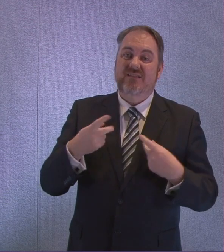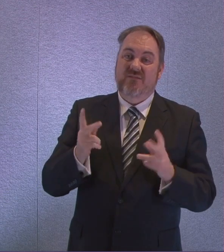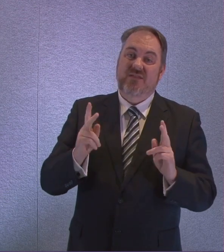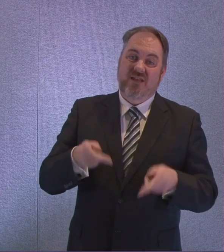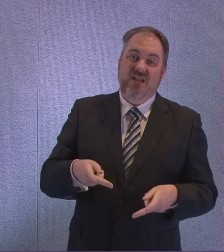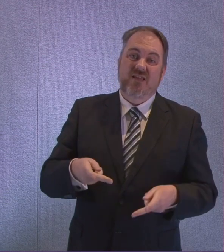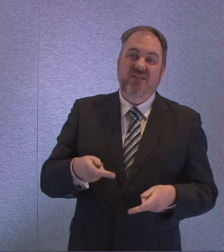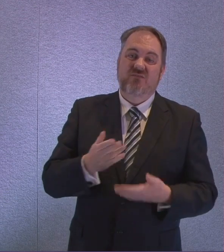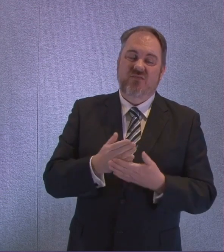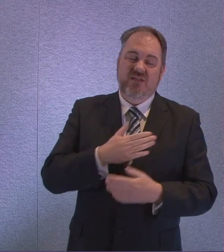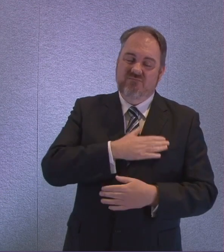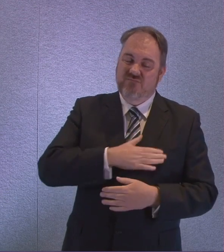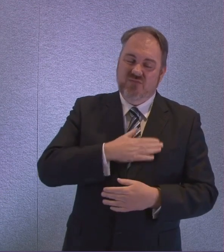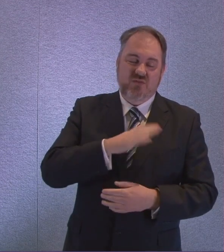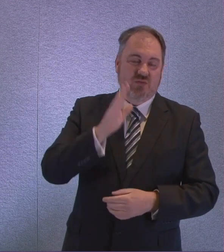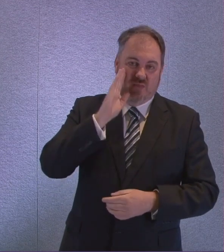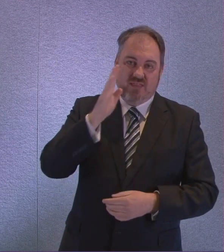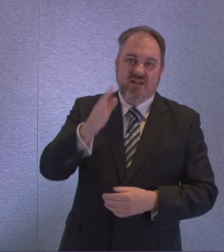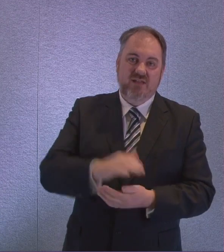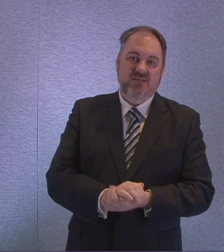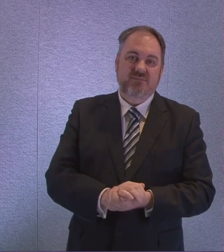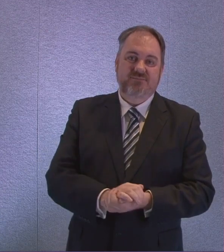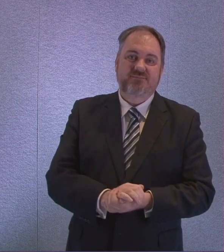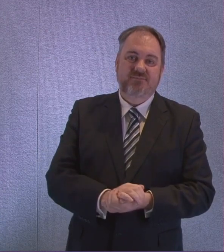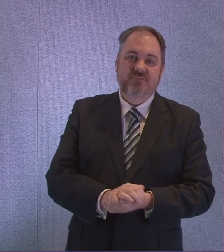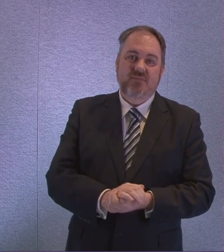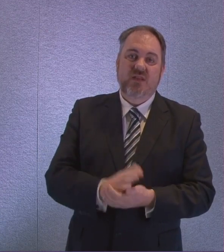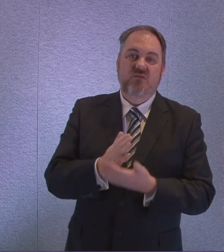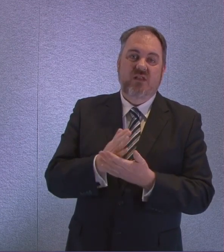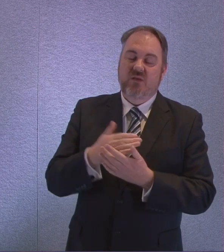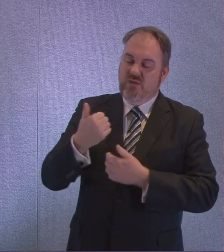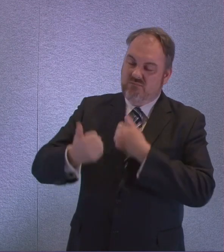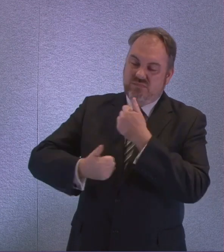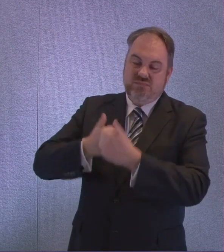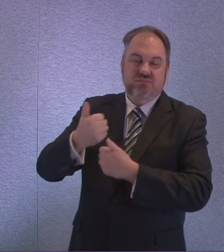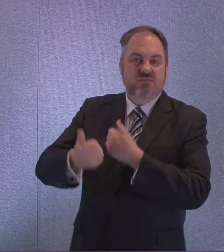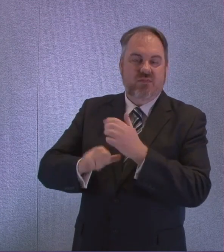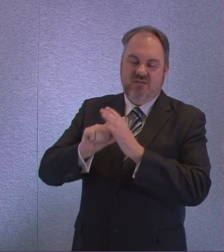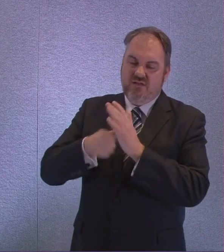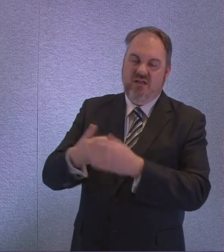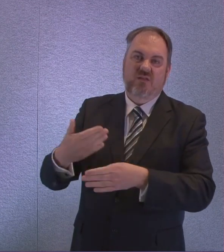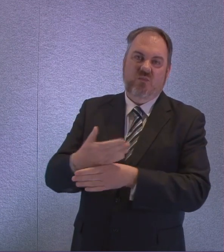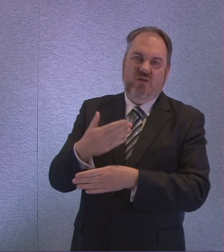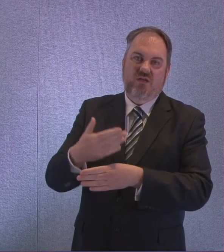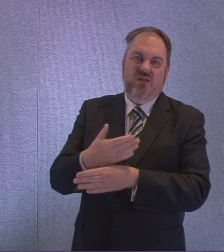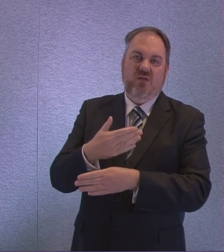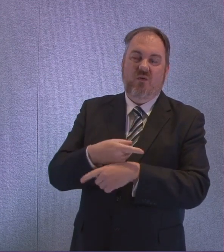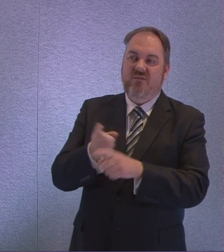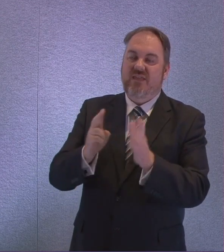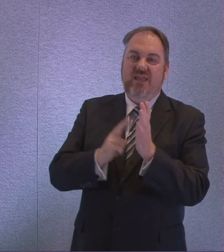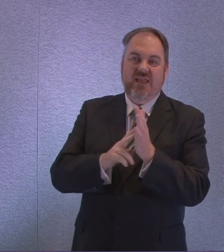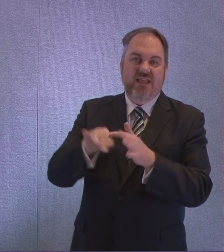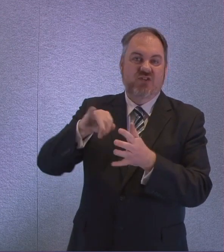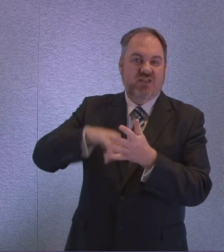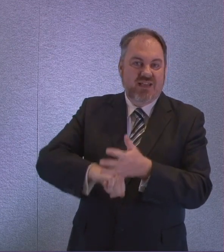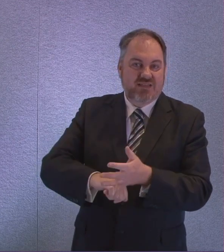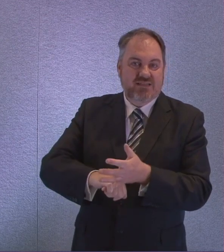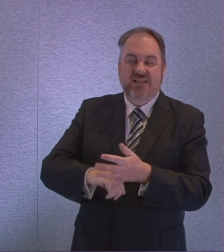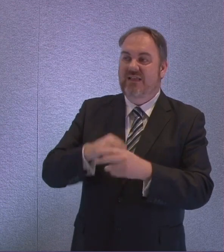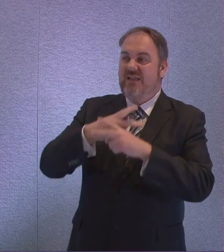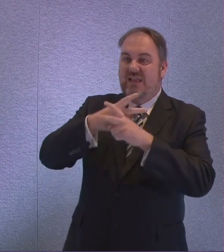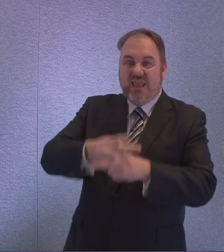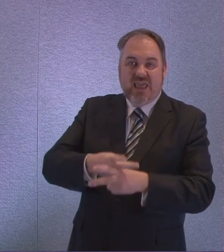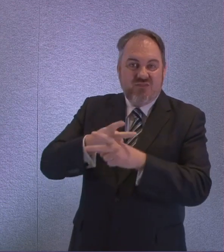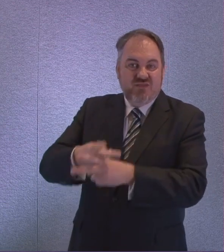-19 over the last few days. And we applaud the efforts of all of those frontline workers who are, in the